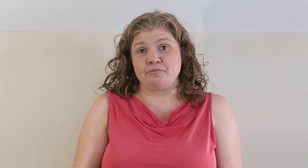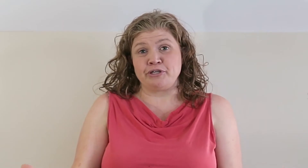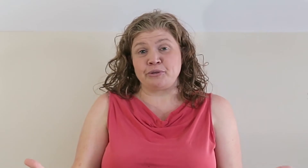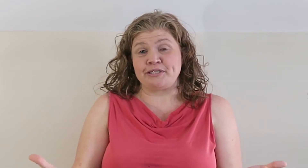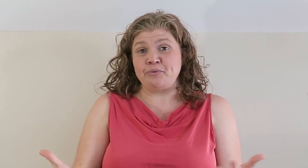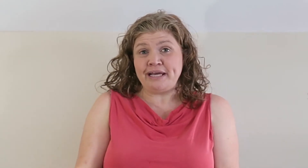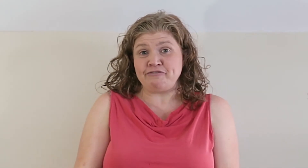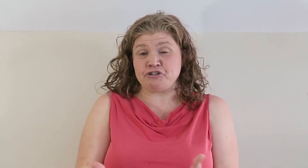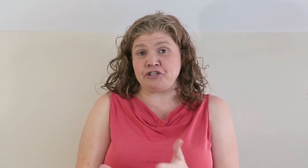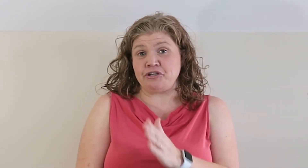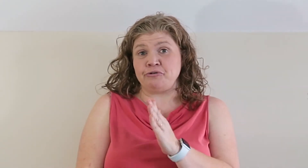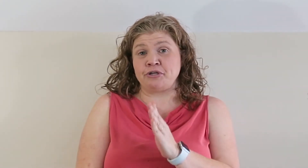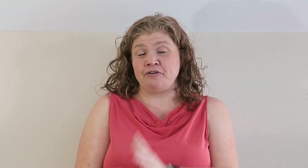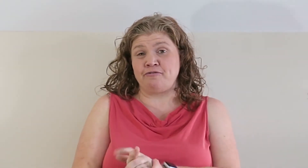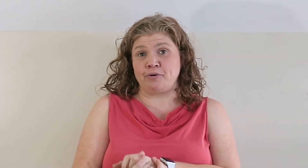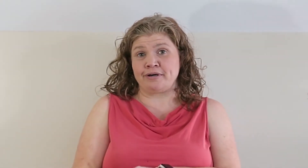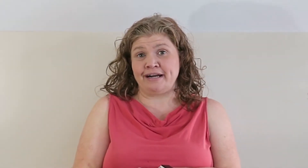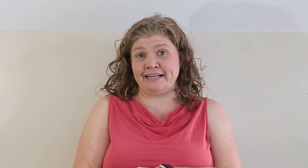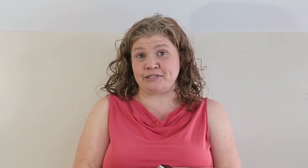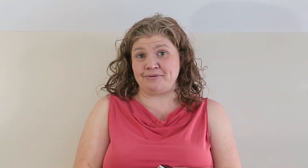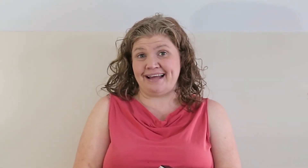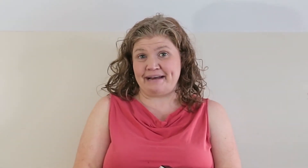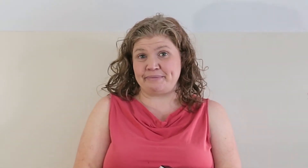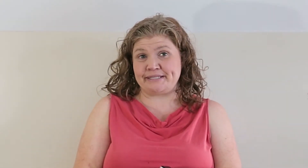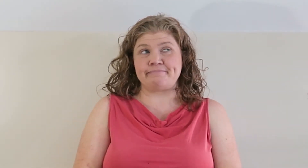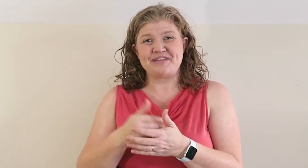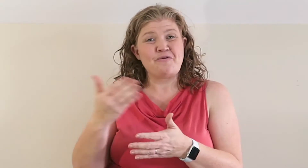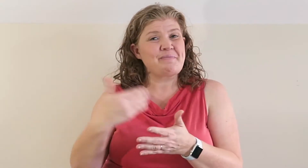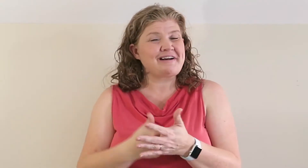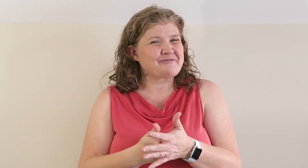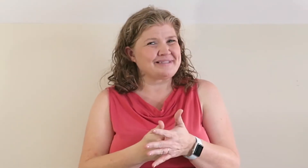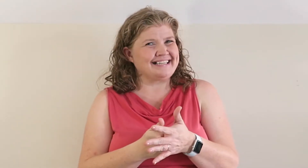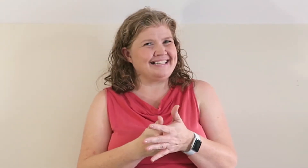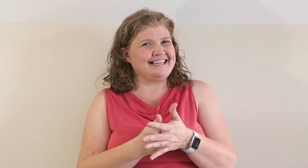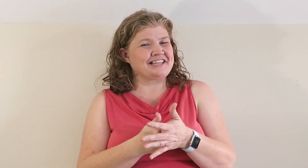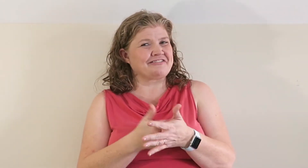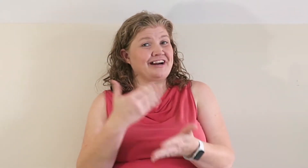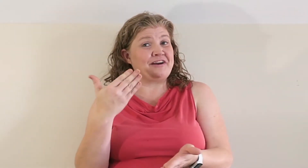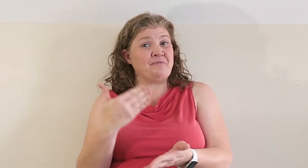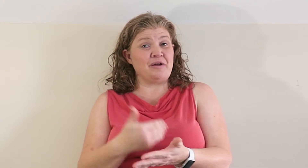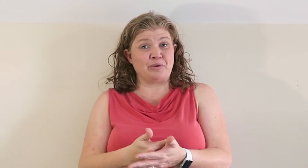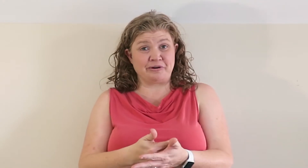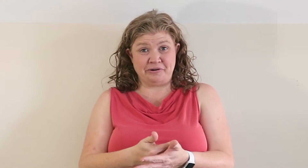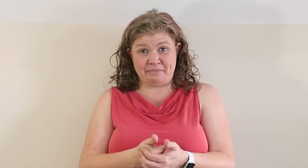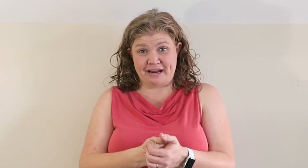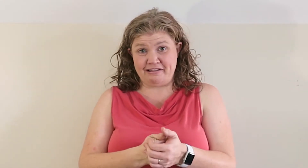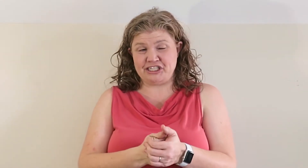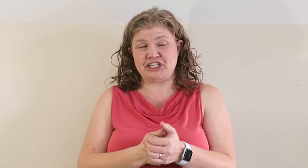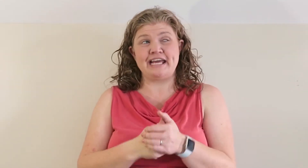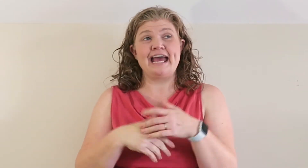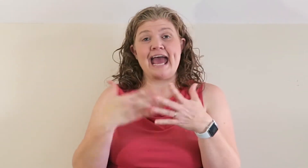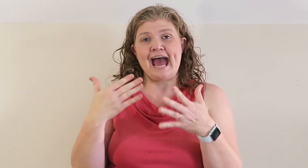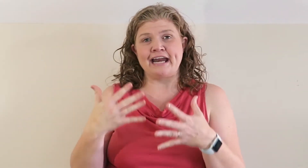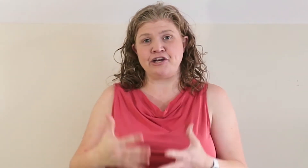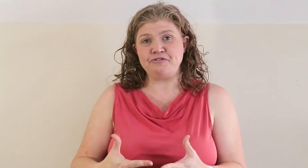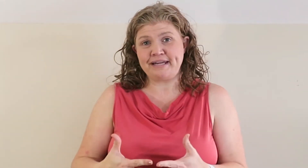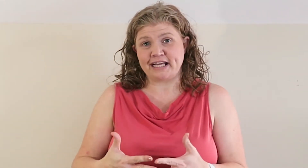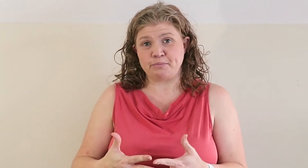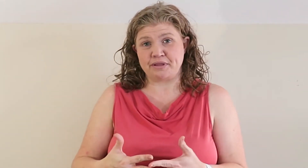resource that we have chosen to use for high school labs. When my daughter was in 10th grade, we were doing biology and I knew the textbook